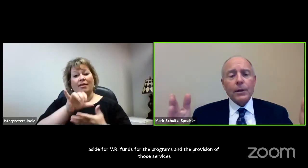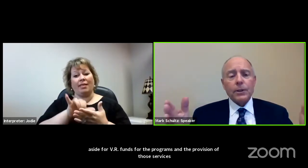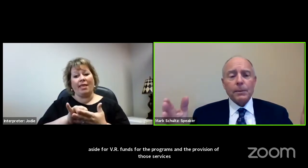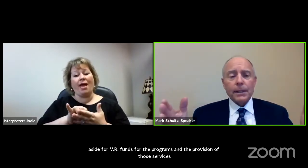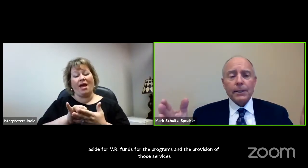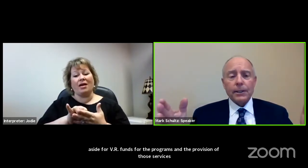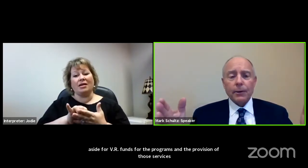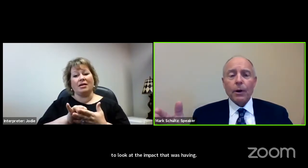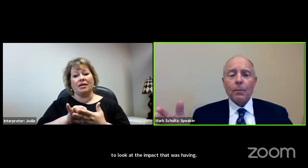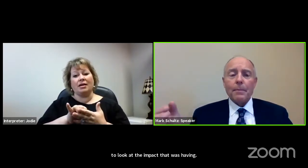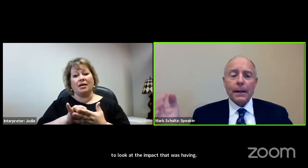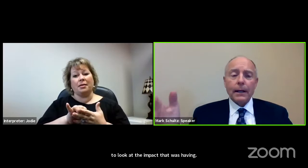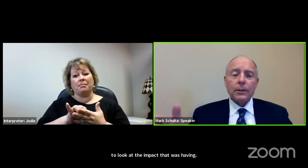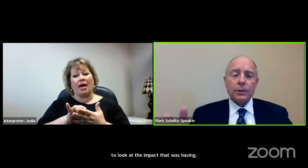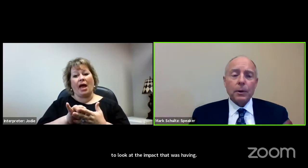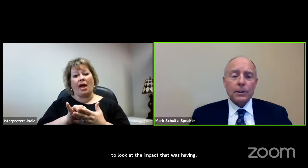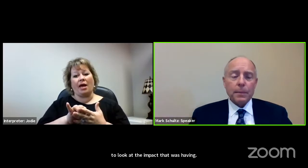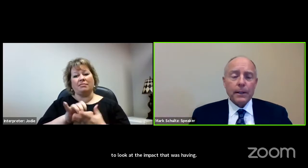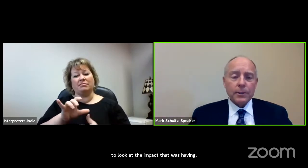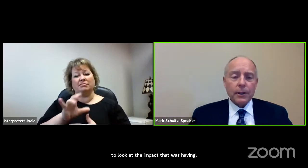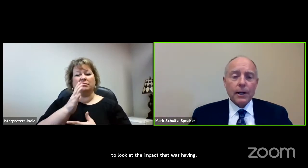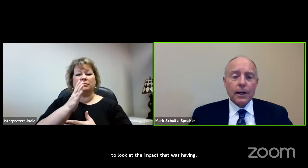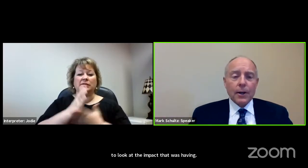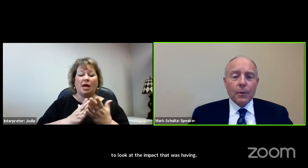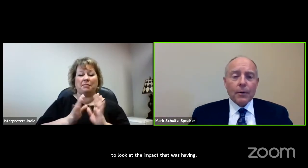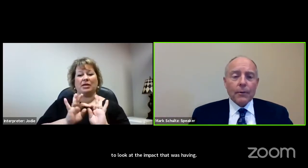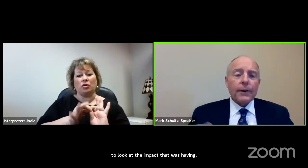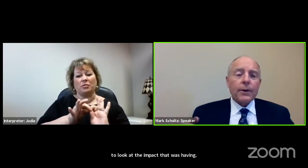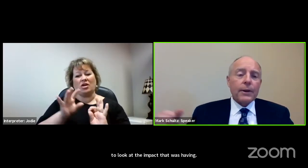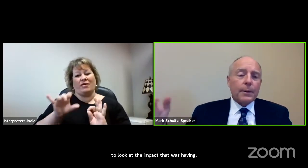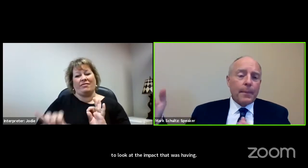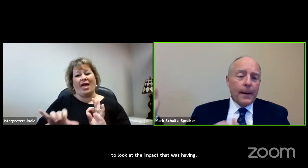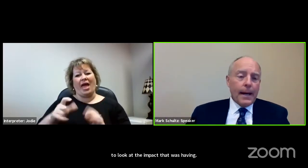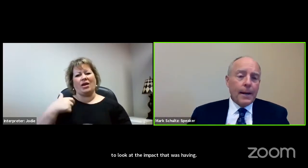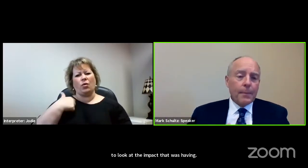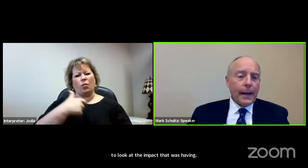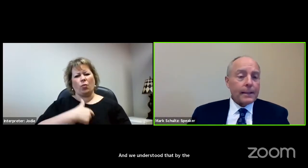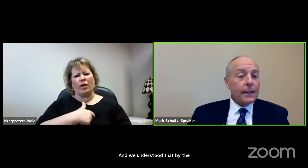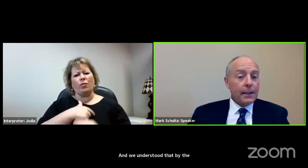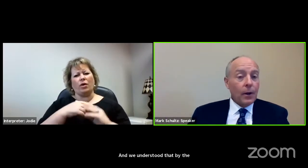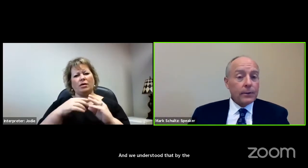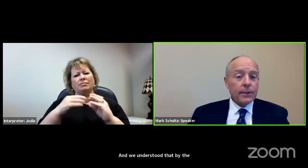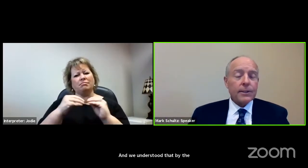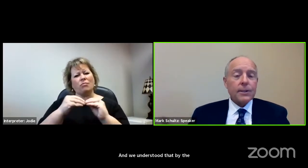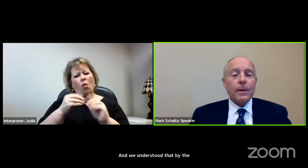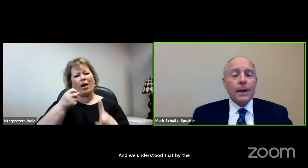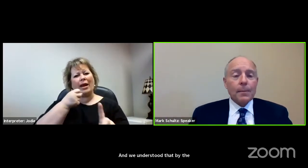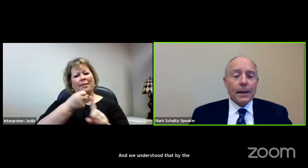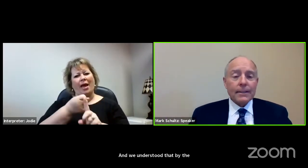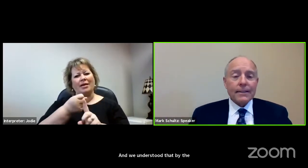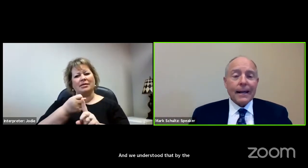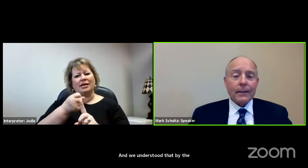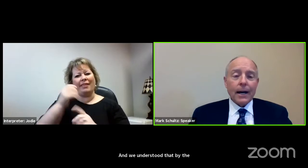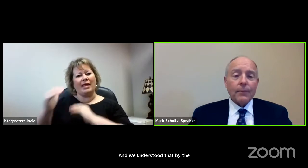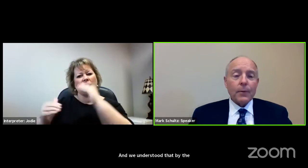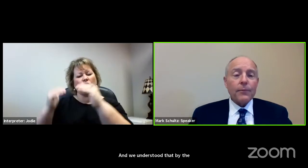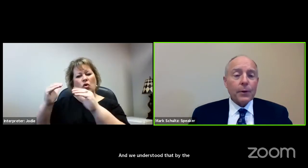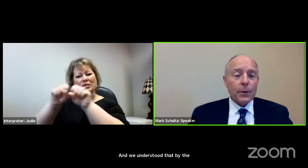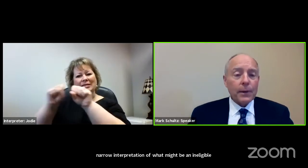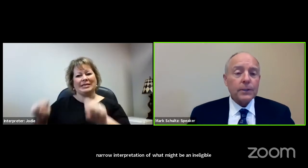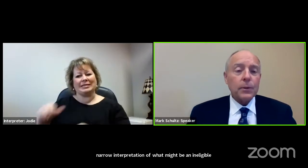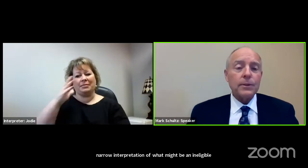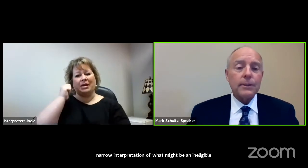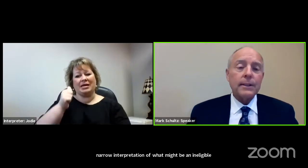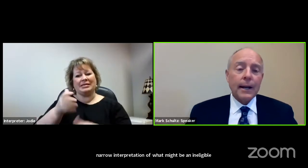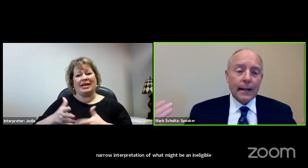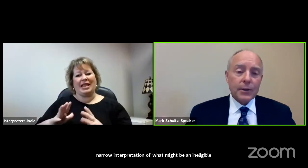the narrow interpretation of what might be an eligible expenditure, we were further impacting the adult system because that allowed for